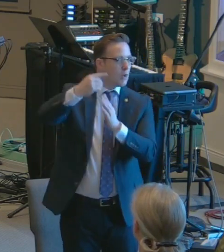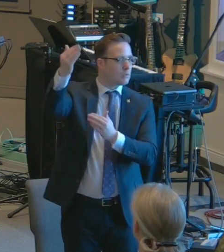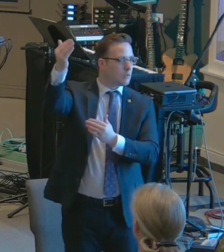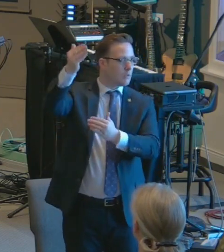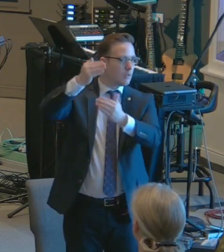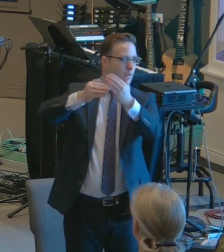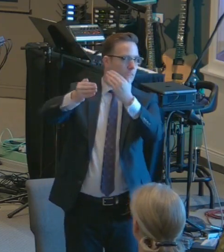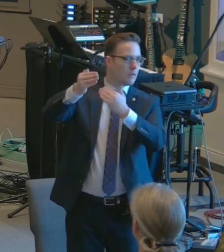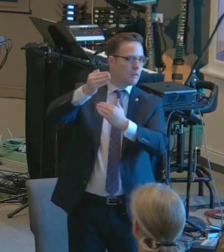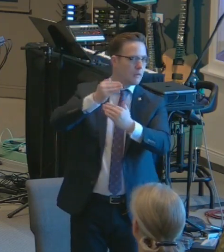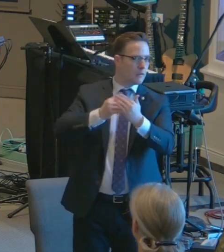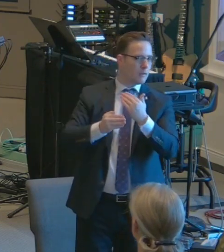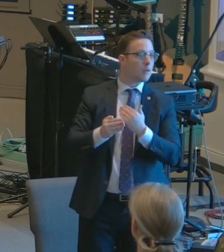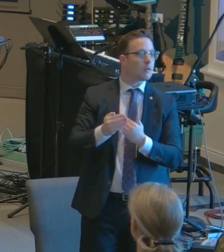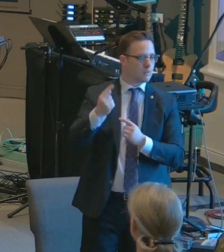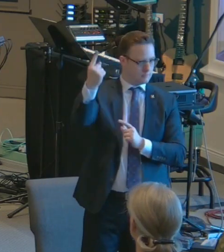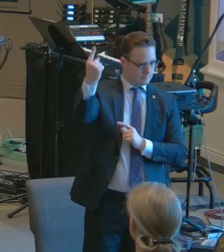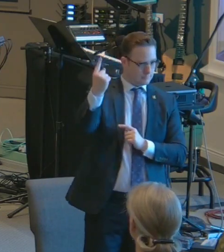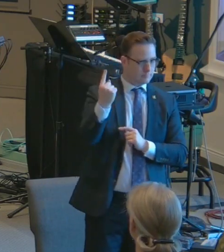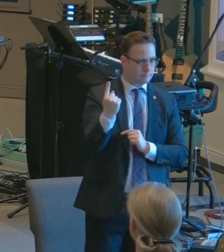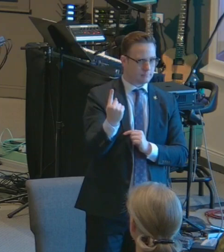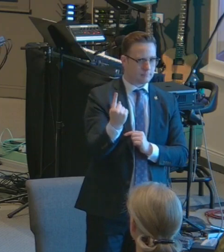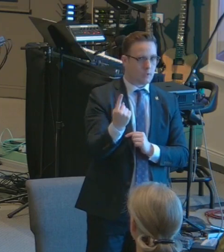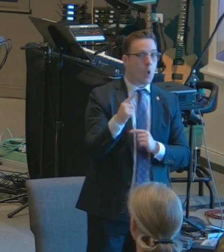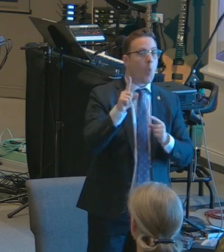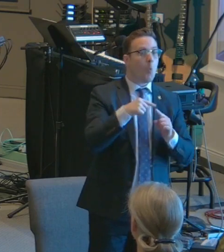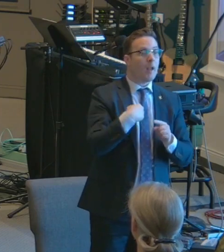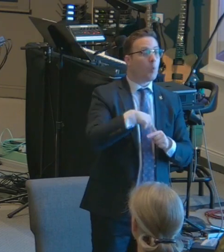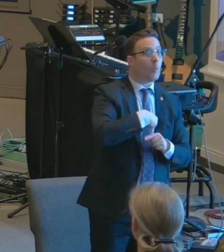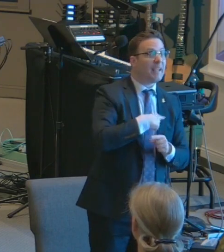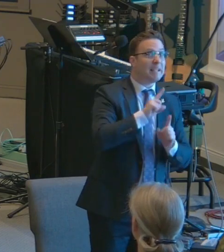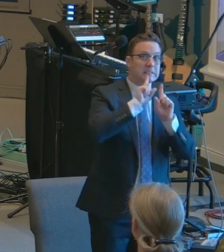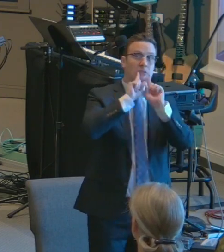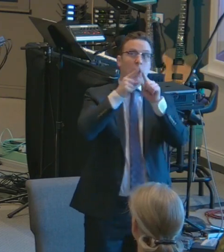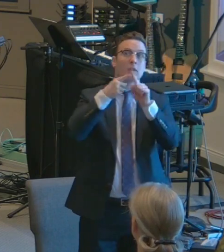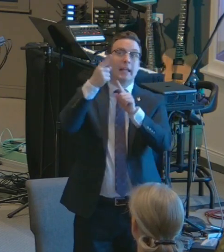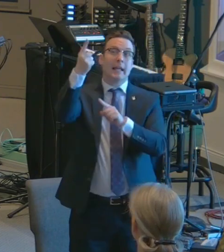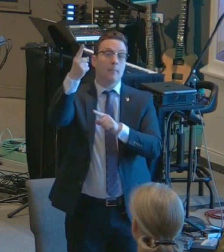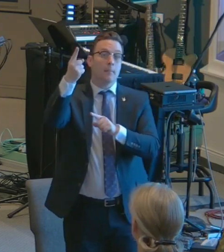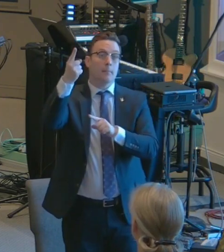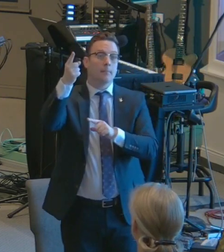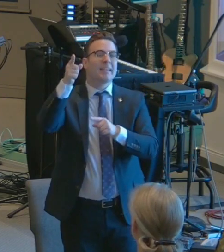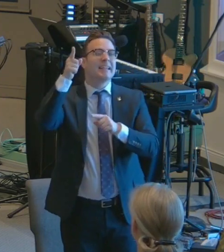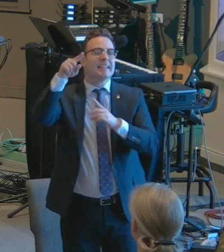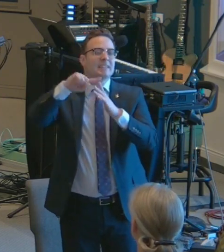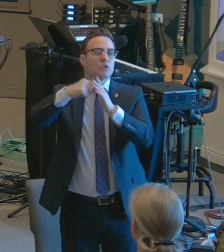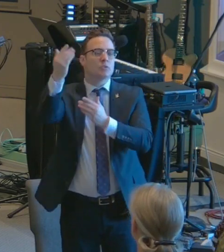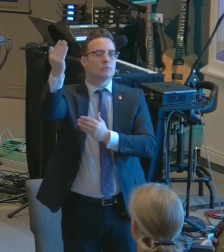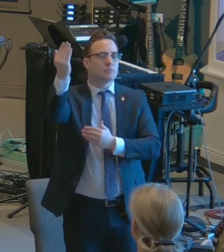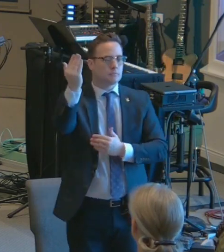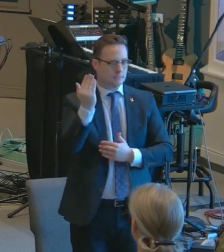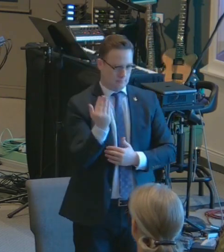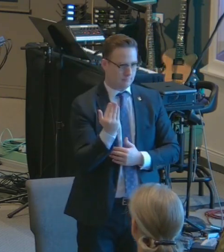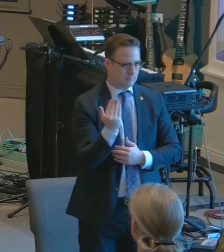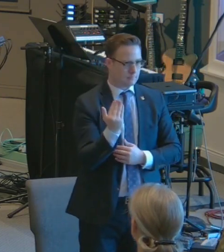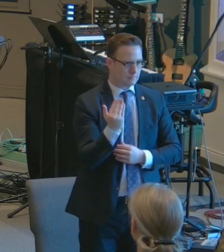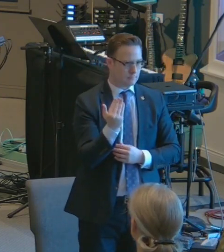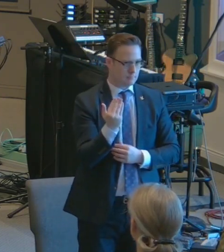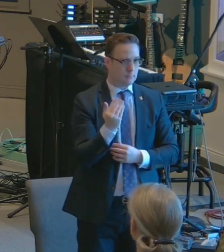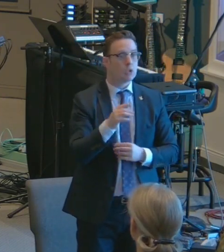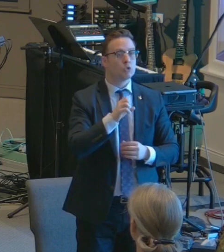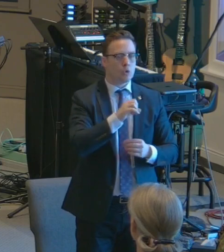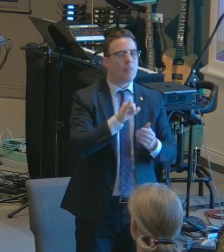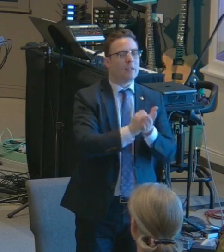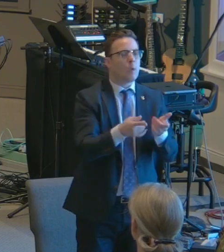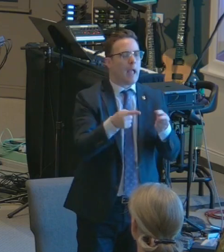respond to him. It sounds like a message to me. It want him to come close. So when we worship, he just began